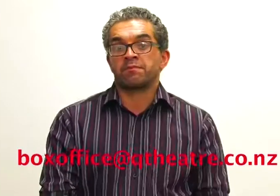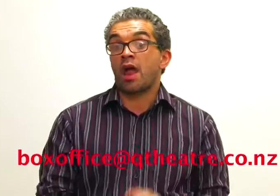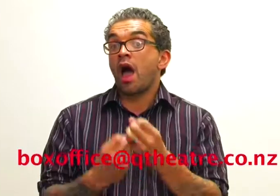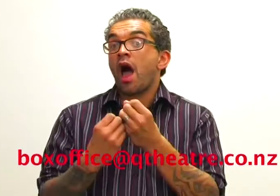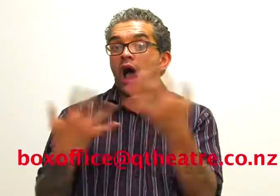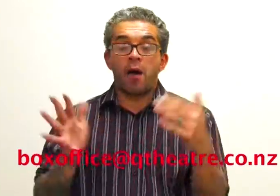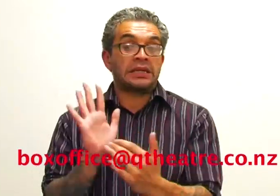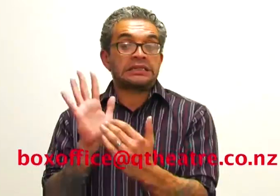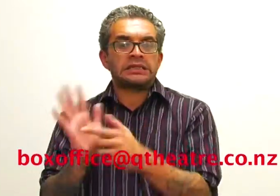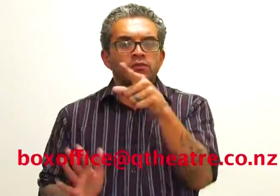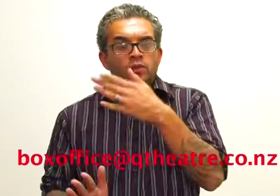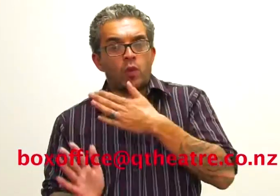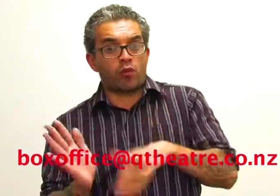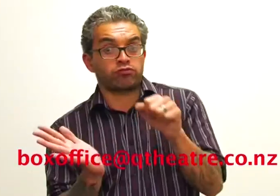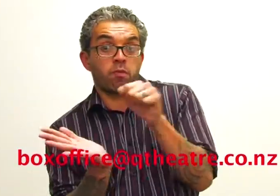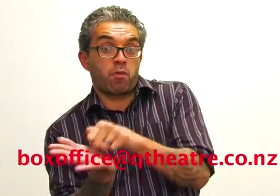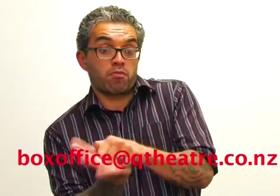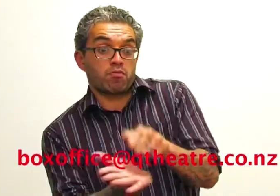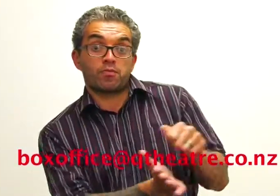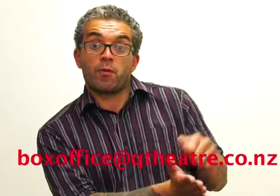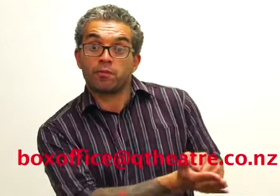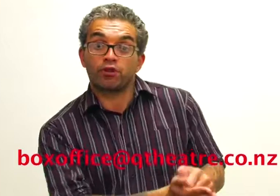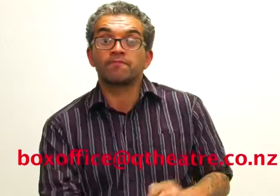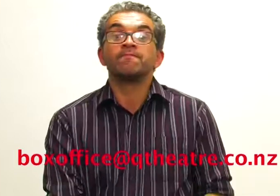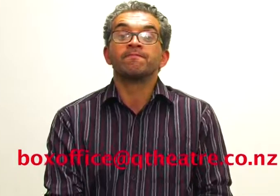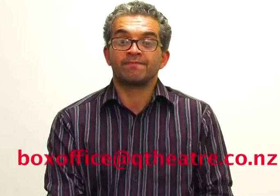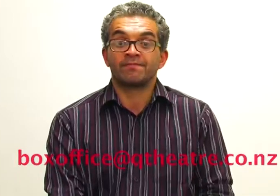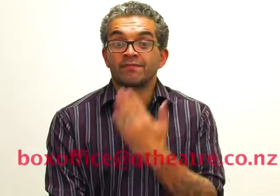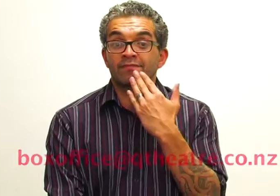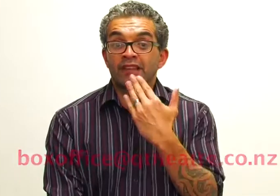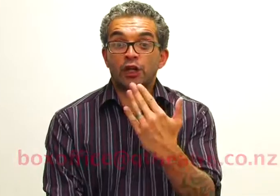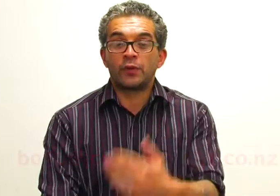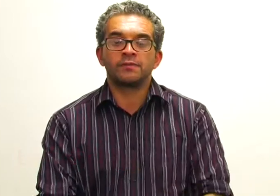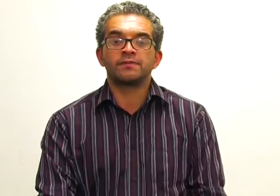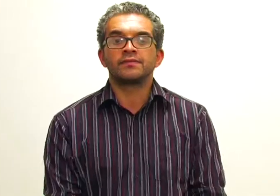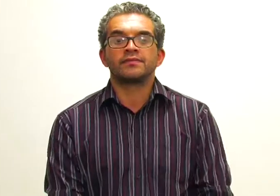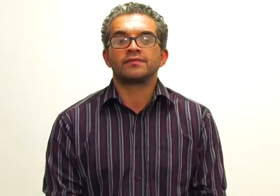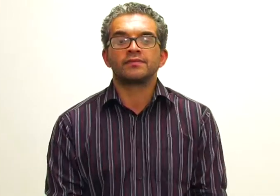name. How many seats. These seats are for deaf people only. Thank you.